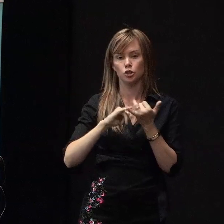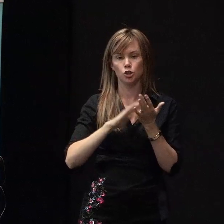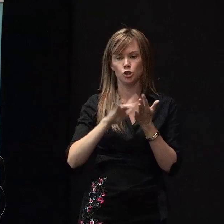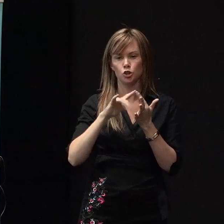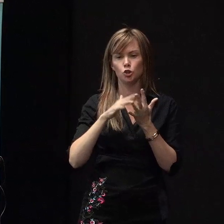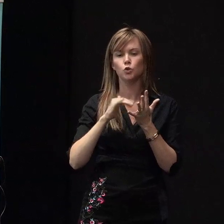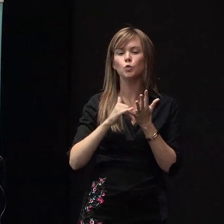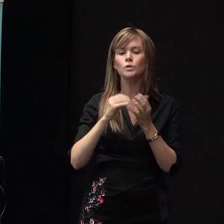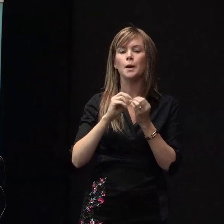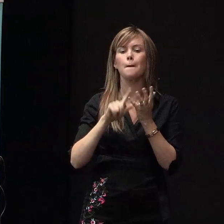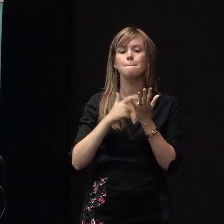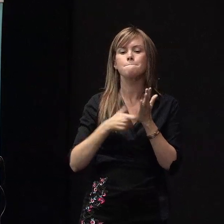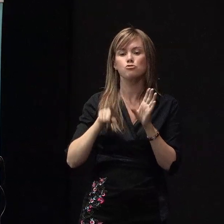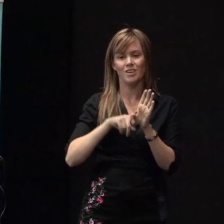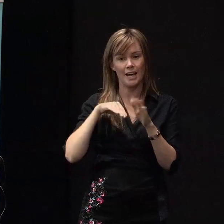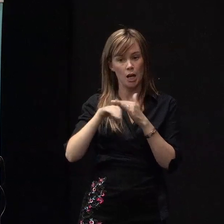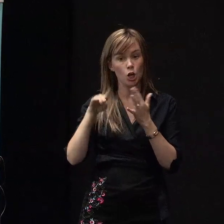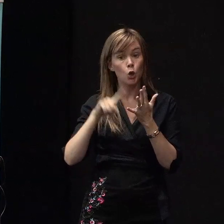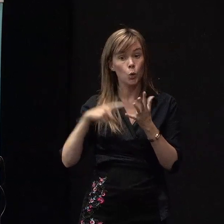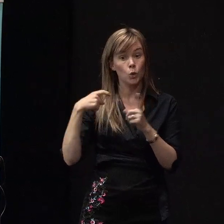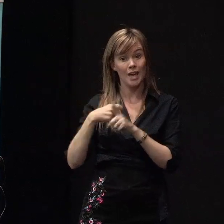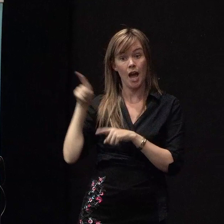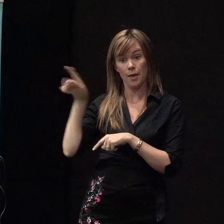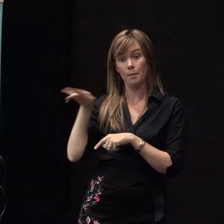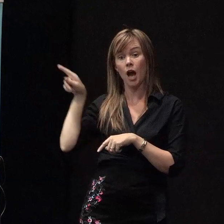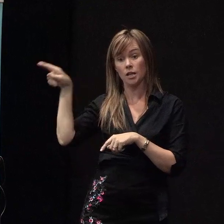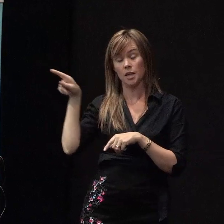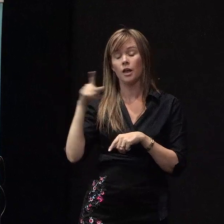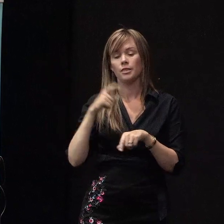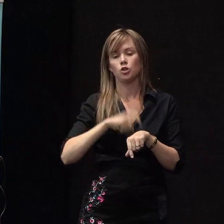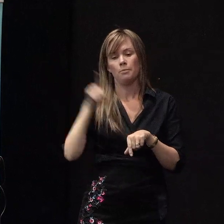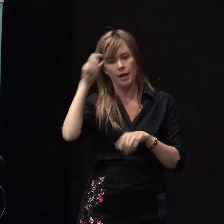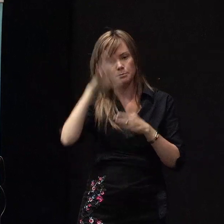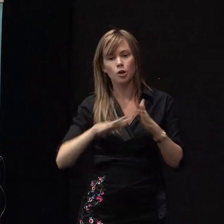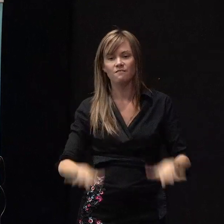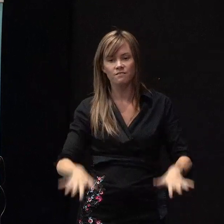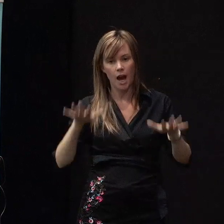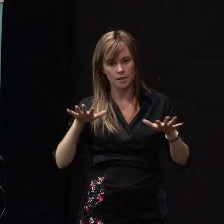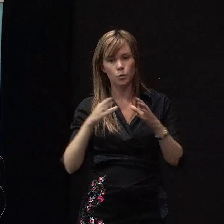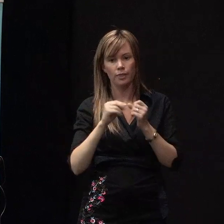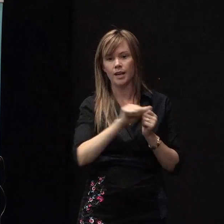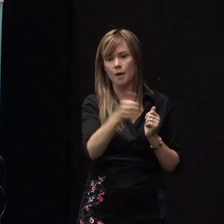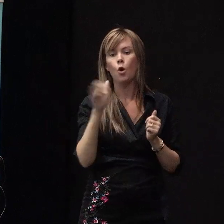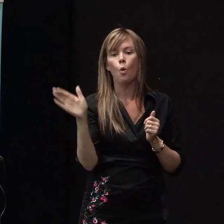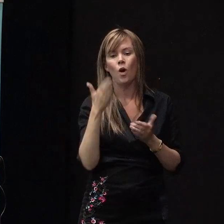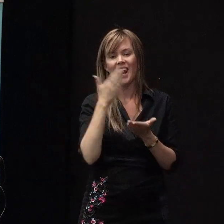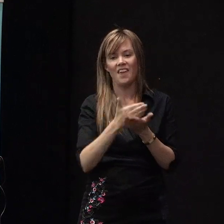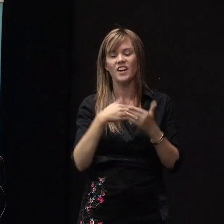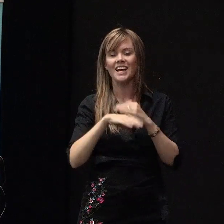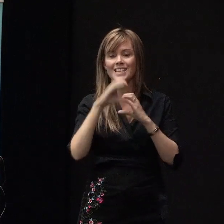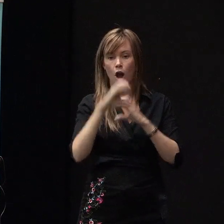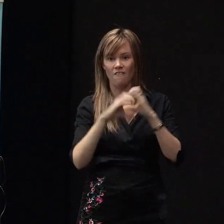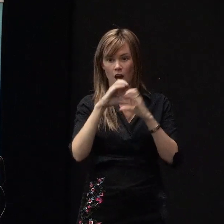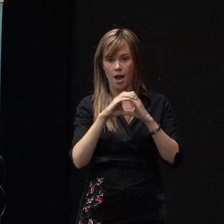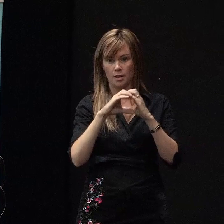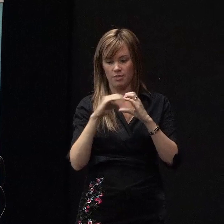it, in the UK. They experienced, along with all their neighbours, a flood, and they were all living in caravans outside their houses. So,